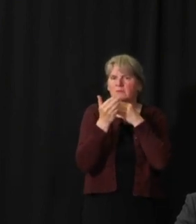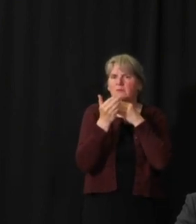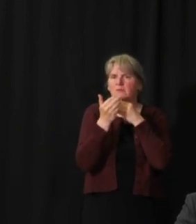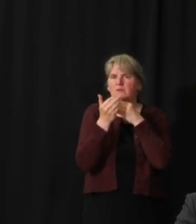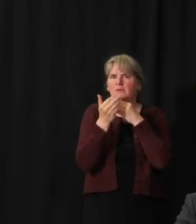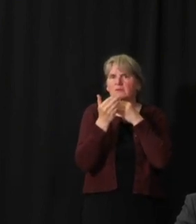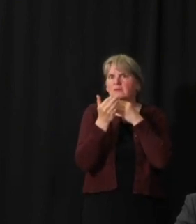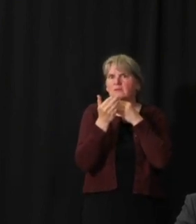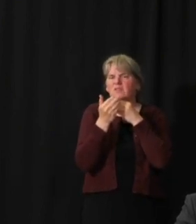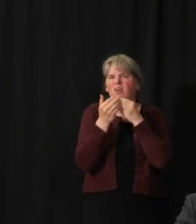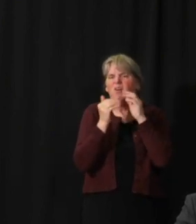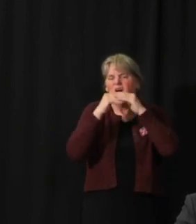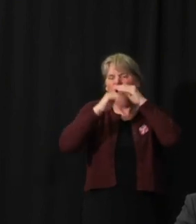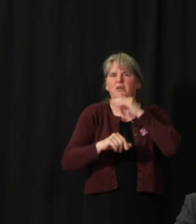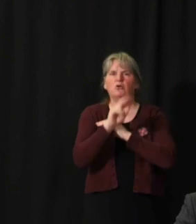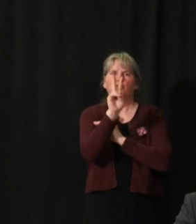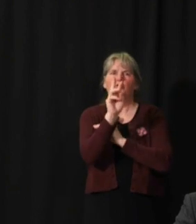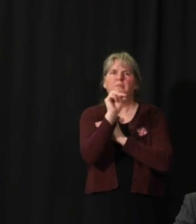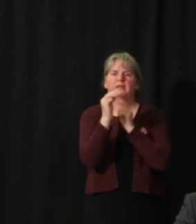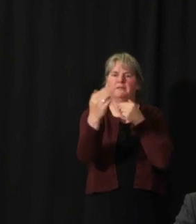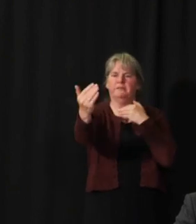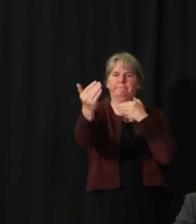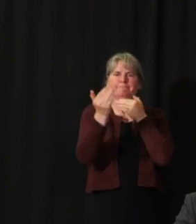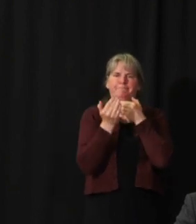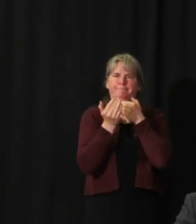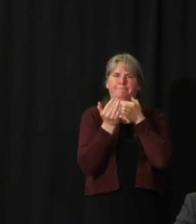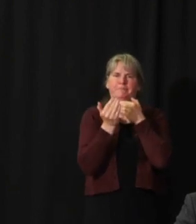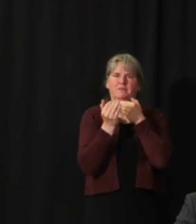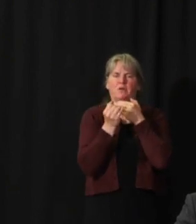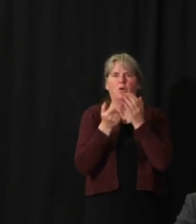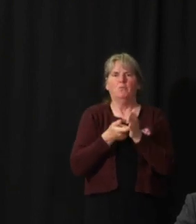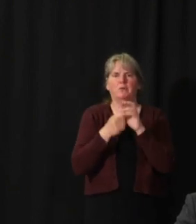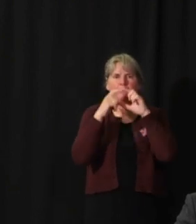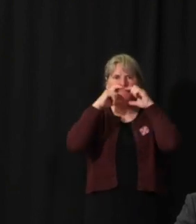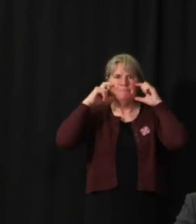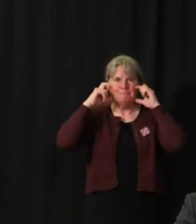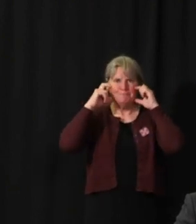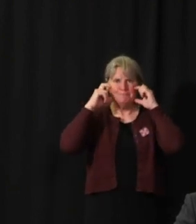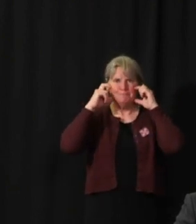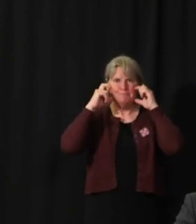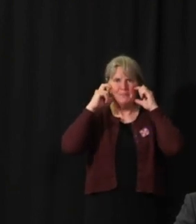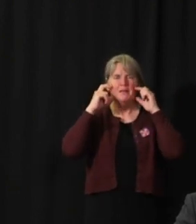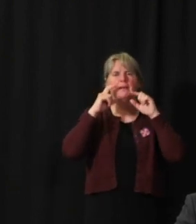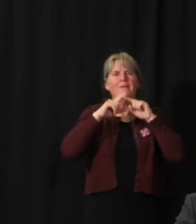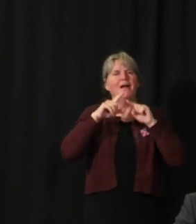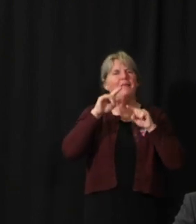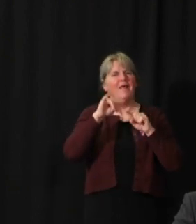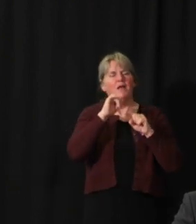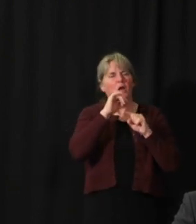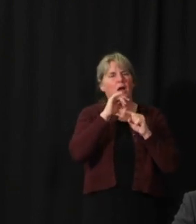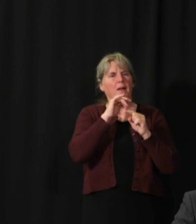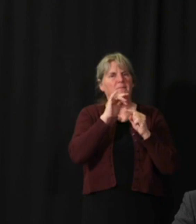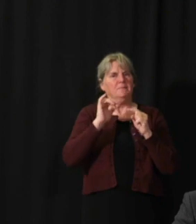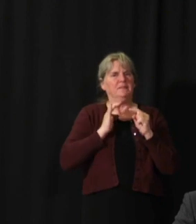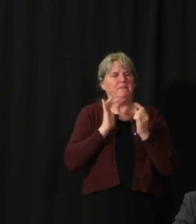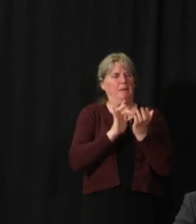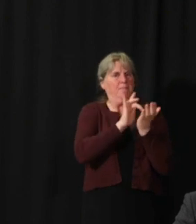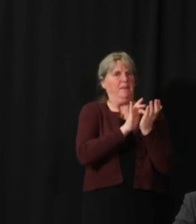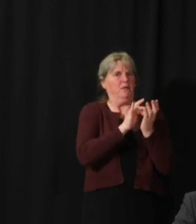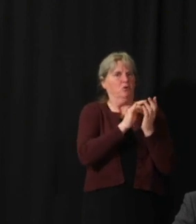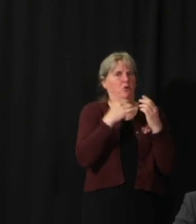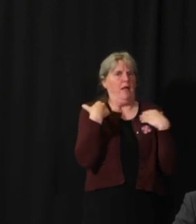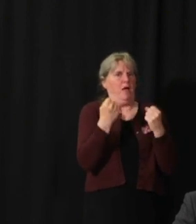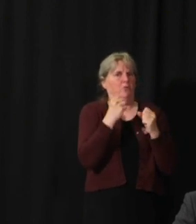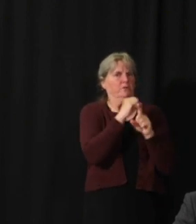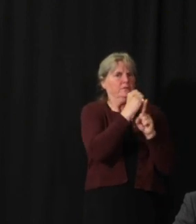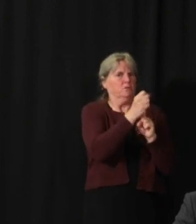broaching that two meter space and very close contact. But these are at the same time non-medical settings. So as an extra,